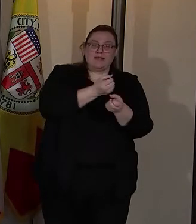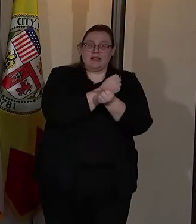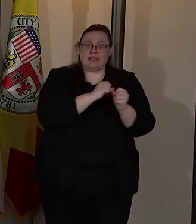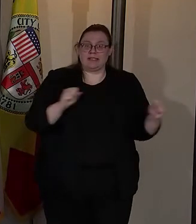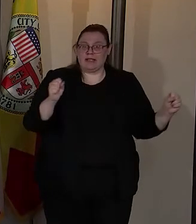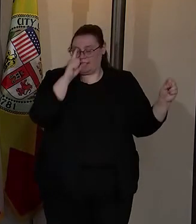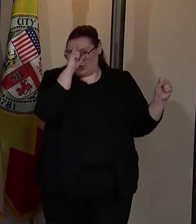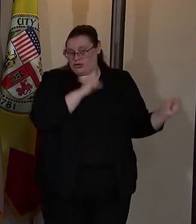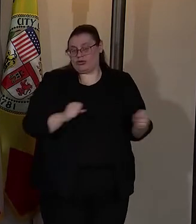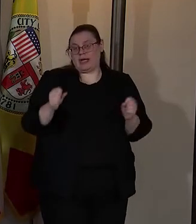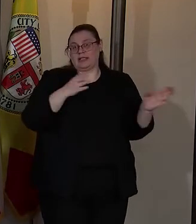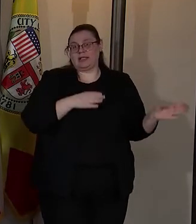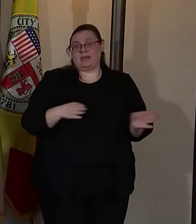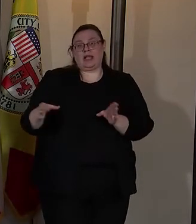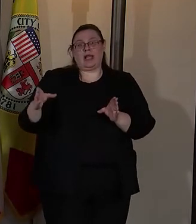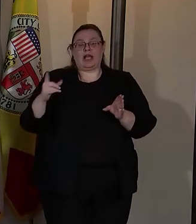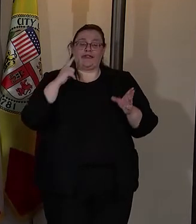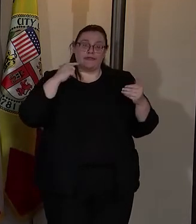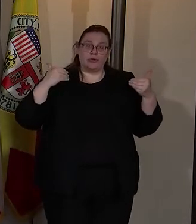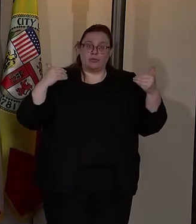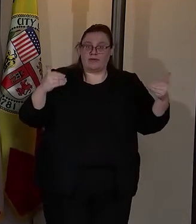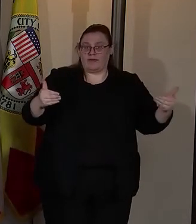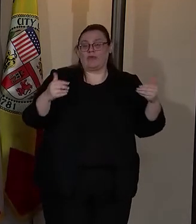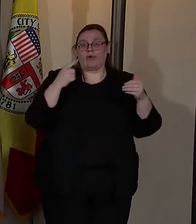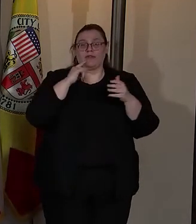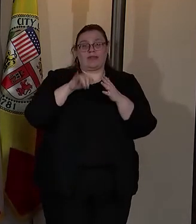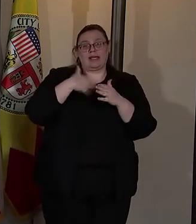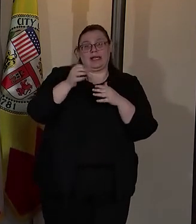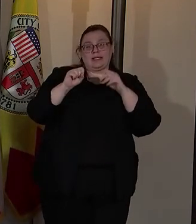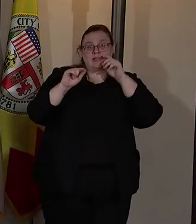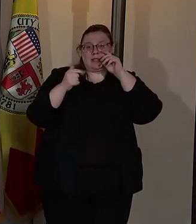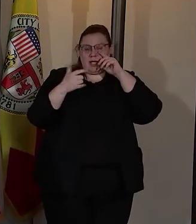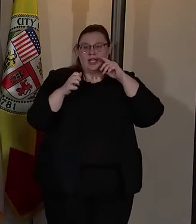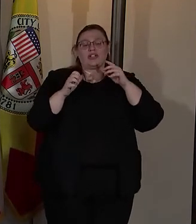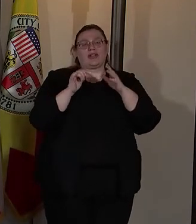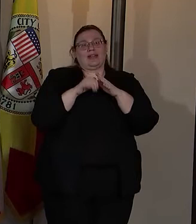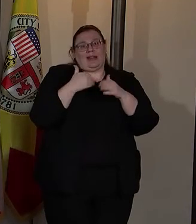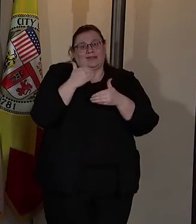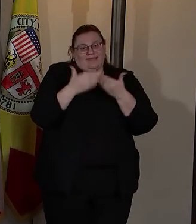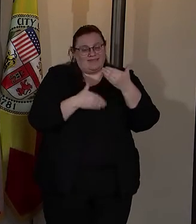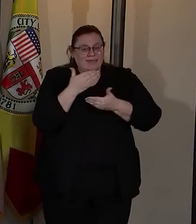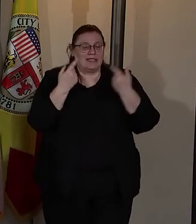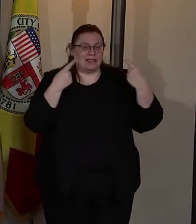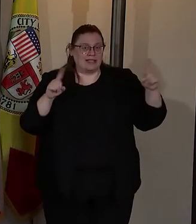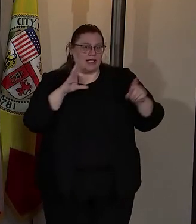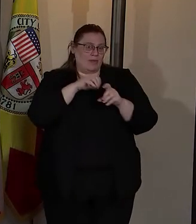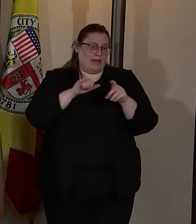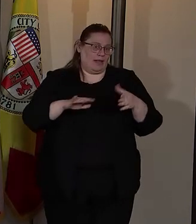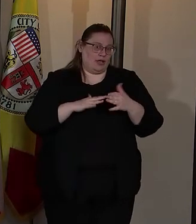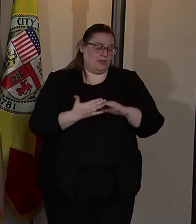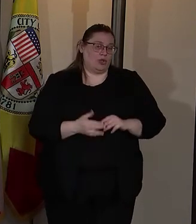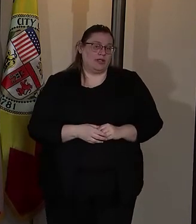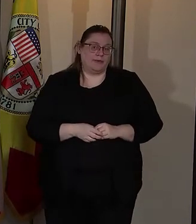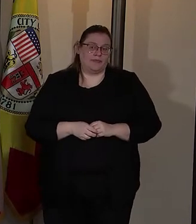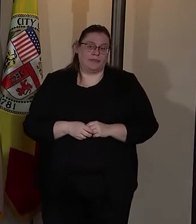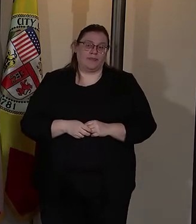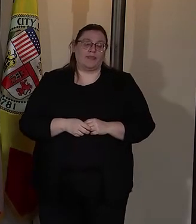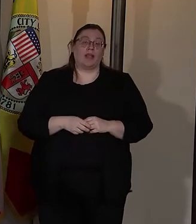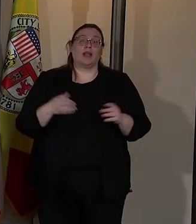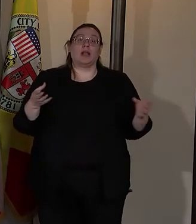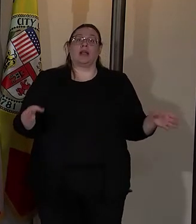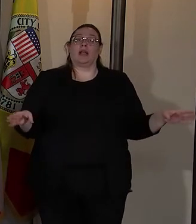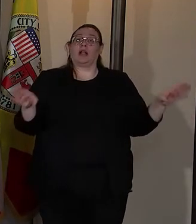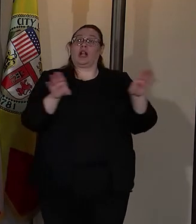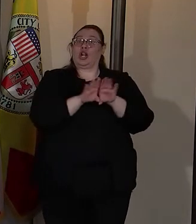strategy plan for moving forward for that next stage, that next sense of success in those communities. So in closing,